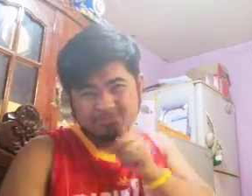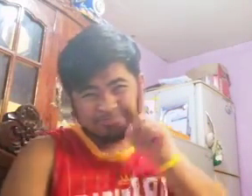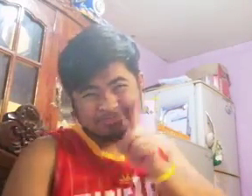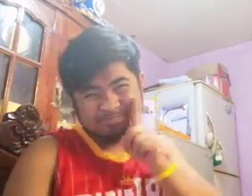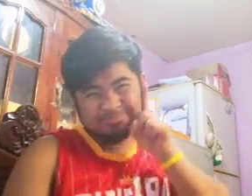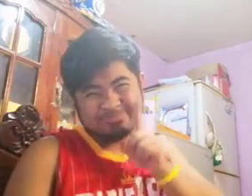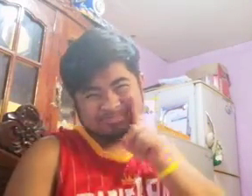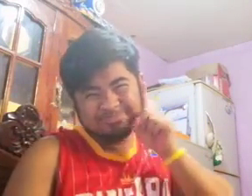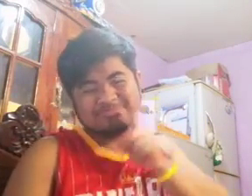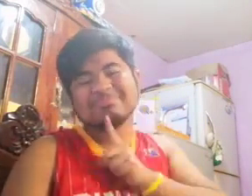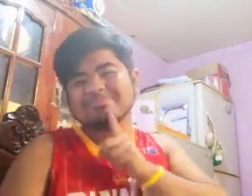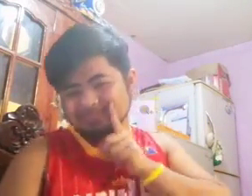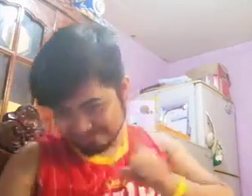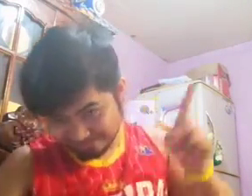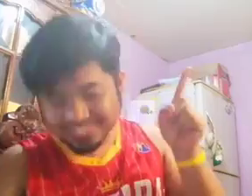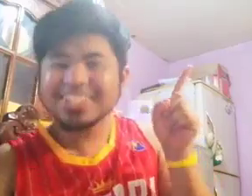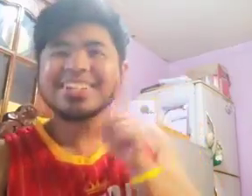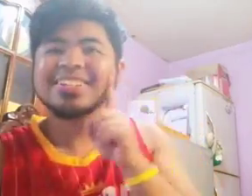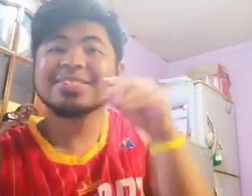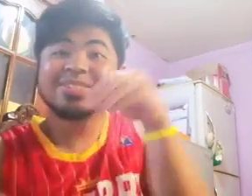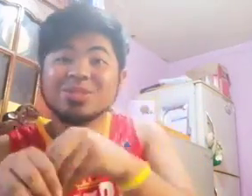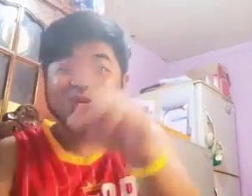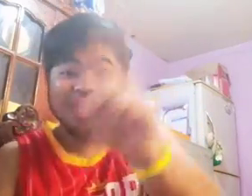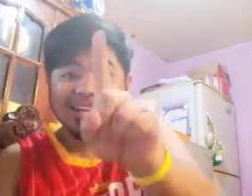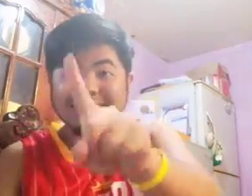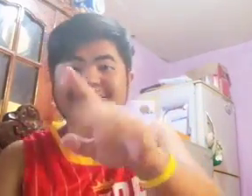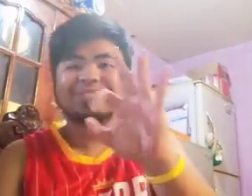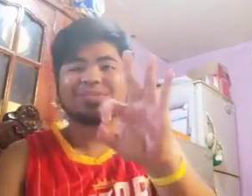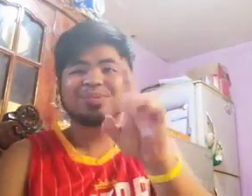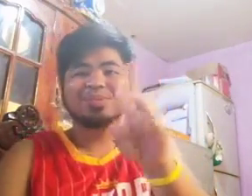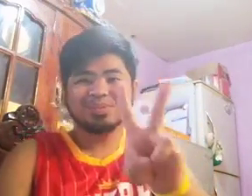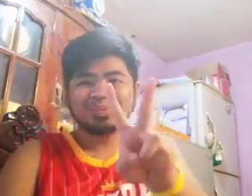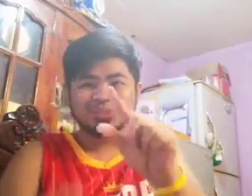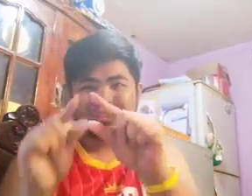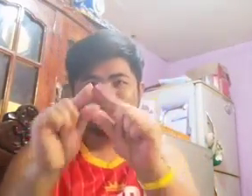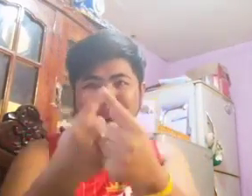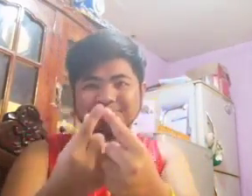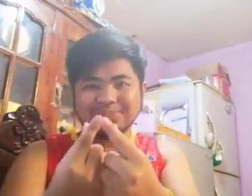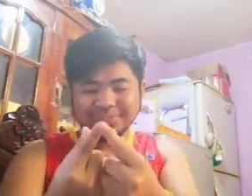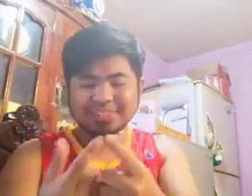The first two